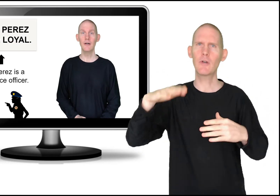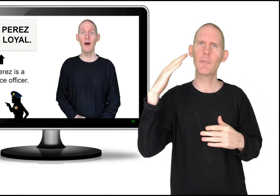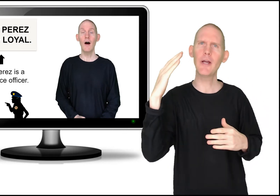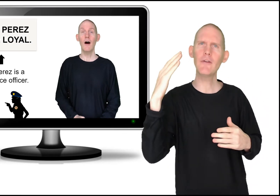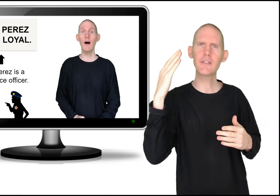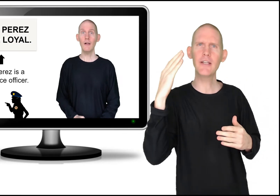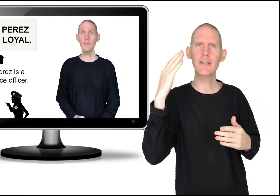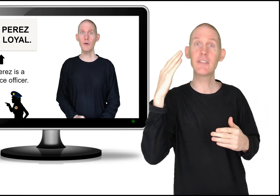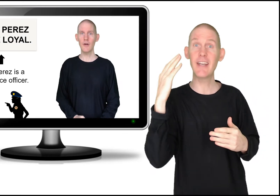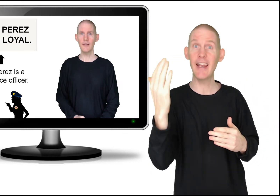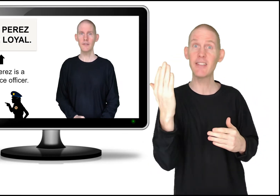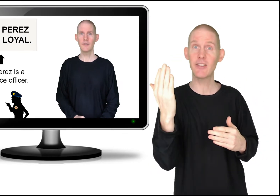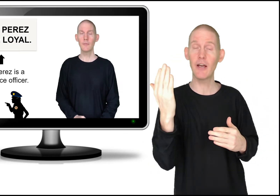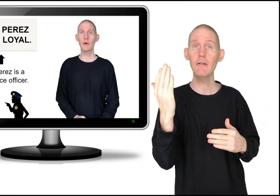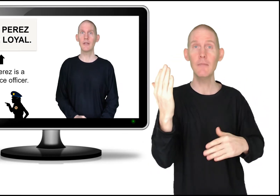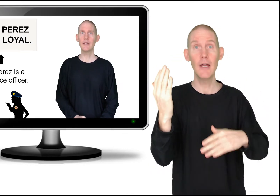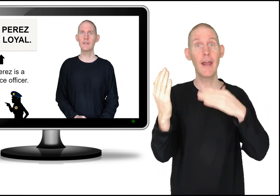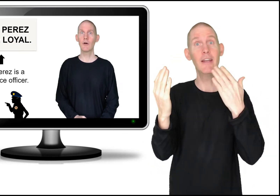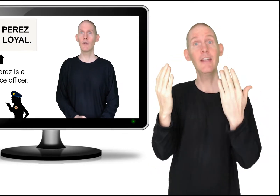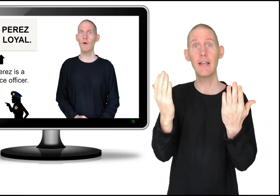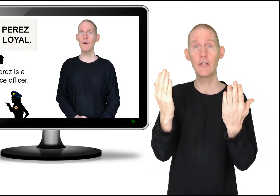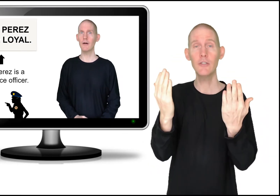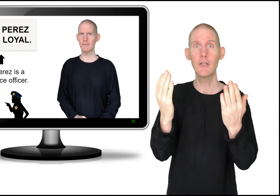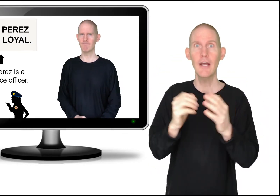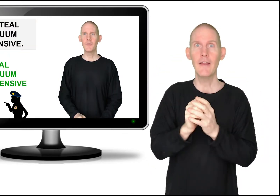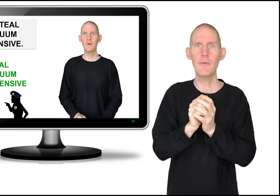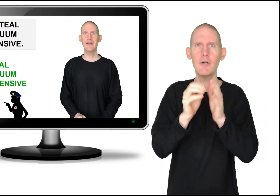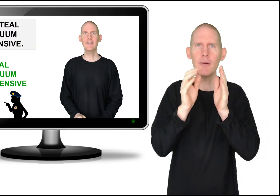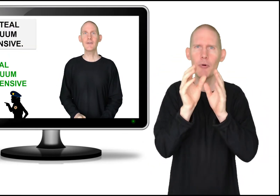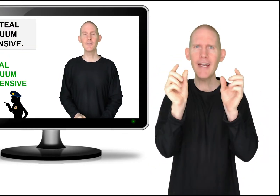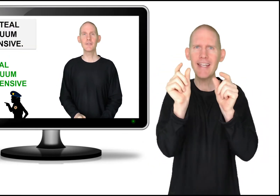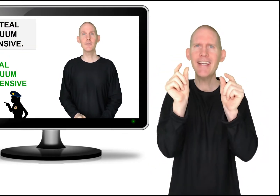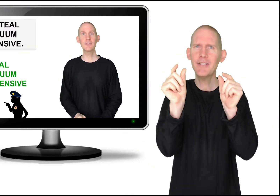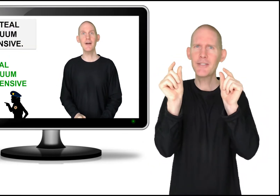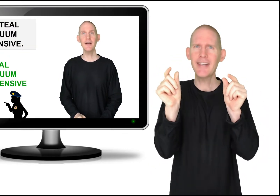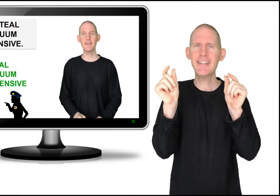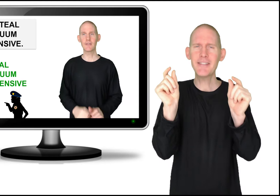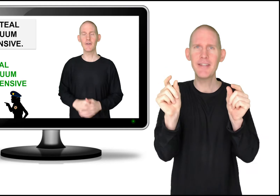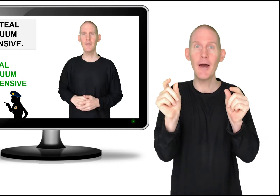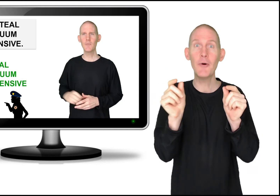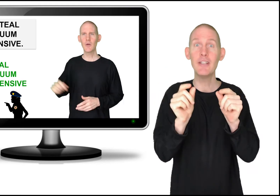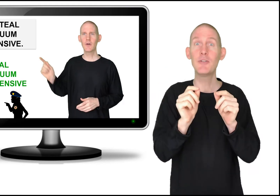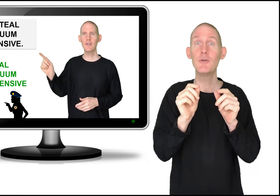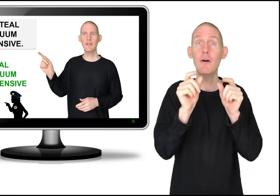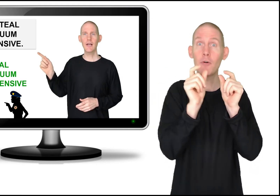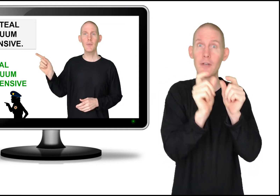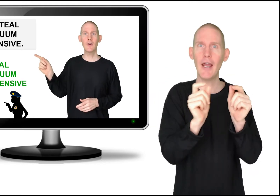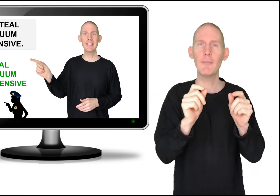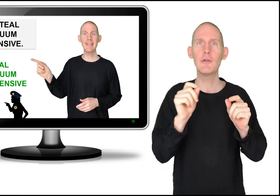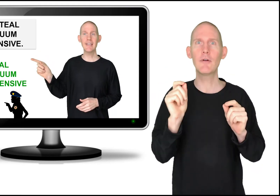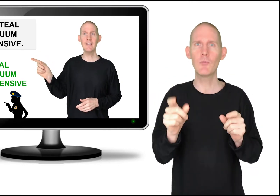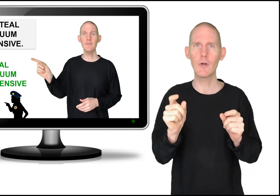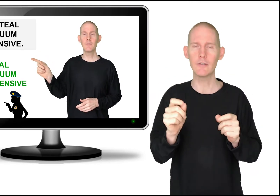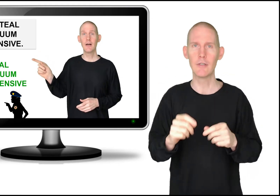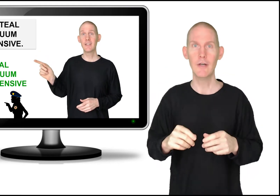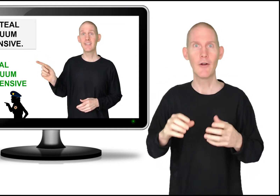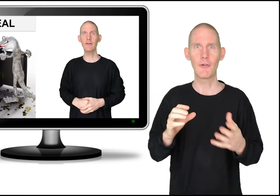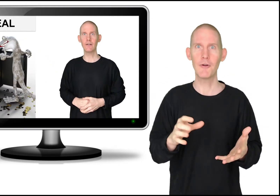We'll compare the sentence in ASL and in English. Then we're going to break each sentence down into vocabulary words. Learn